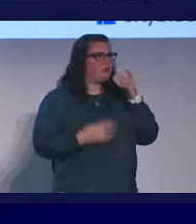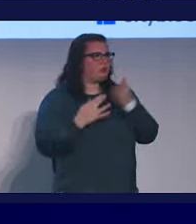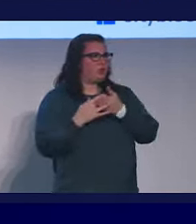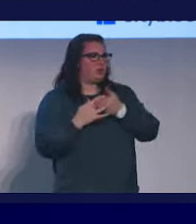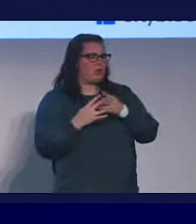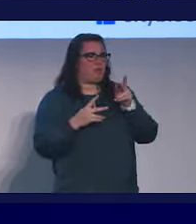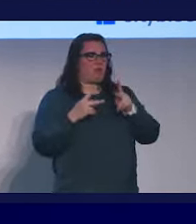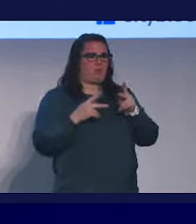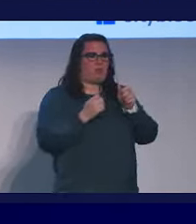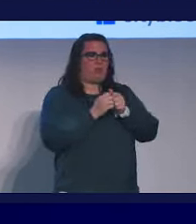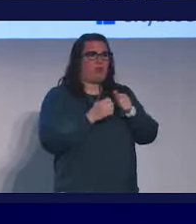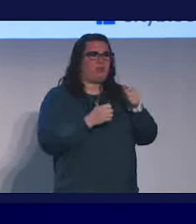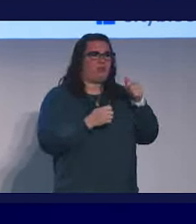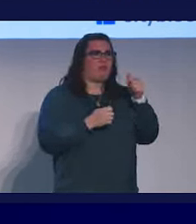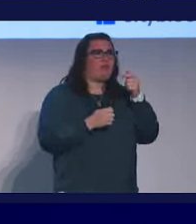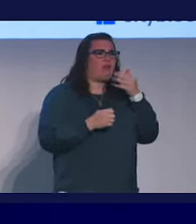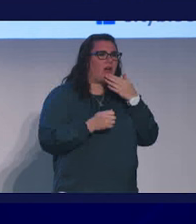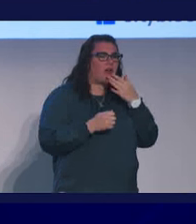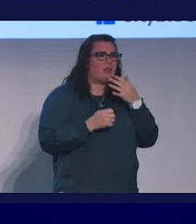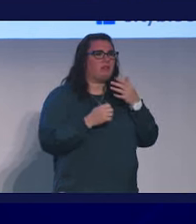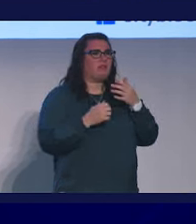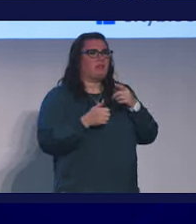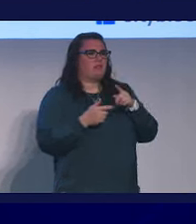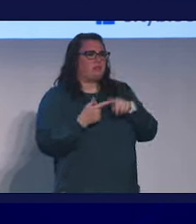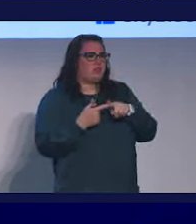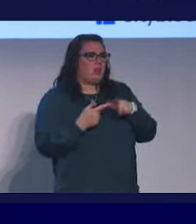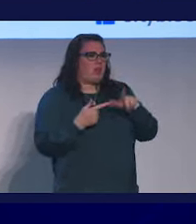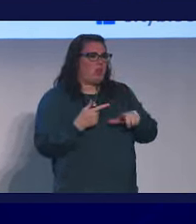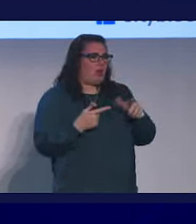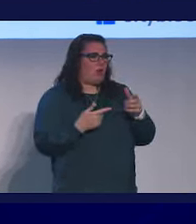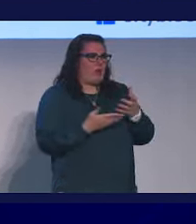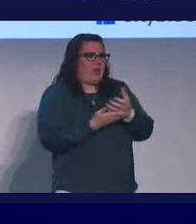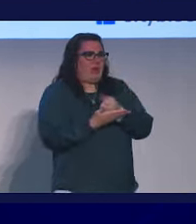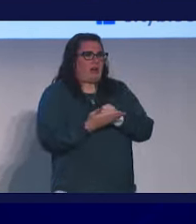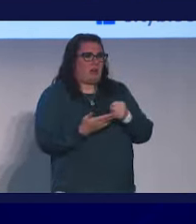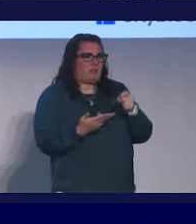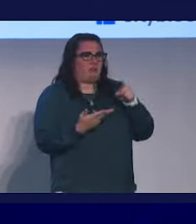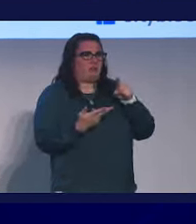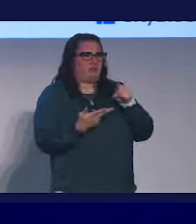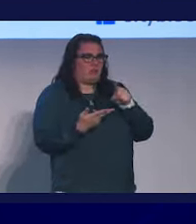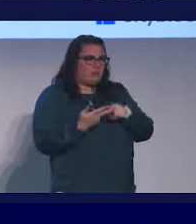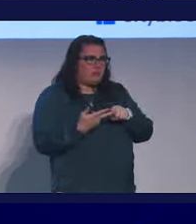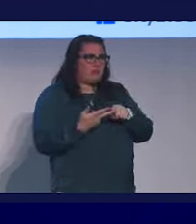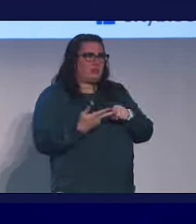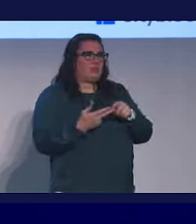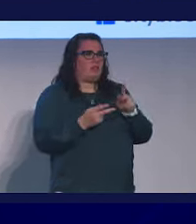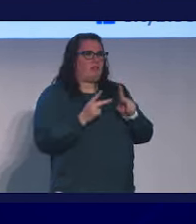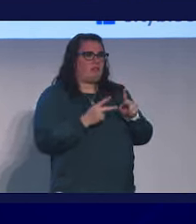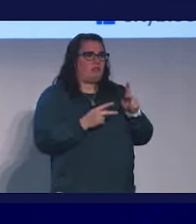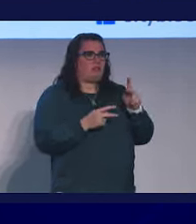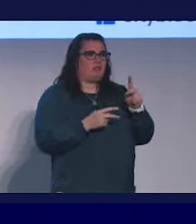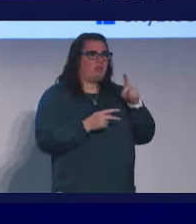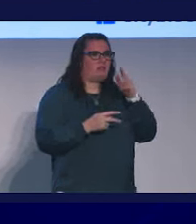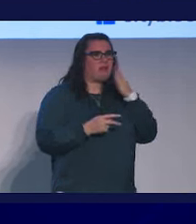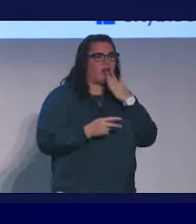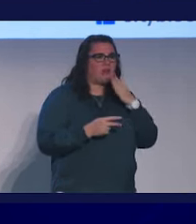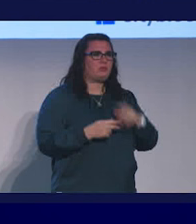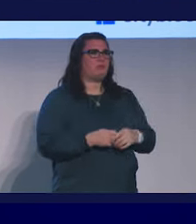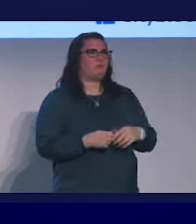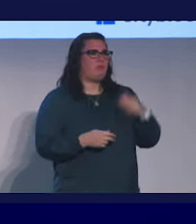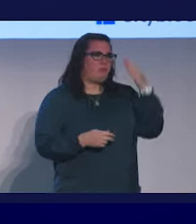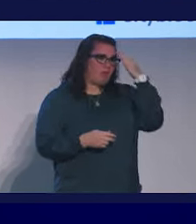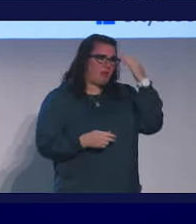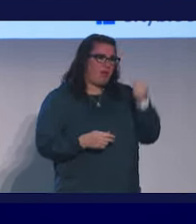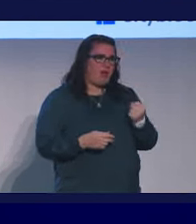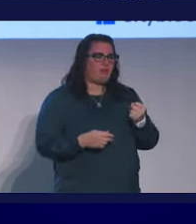People of color, people with mental health challenges, and people with low income. We use that language, that disparaging language, much more often to refer